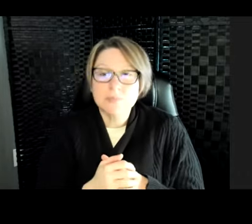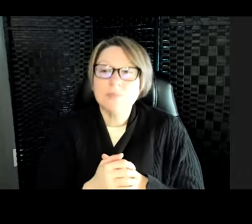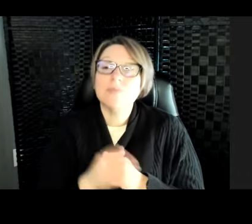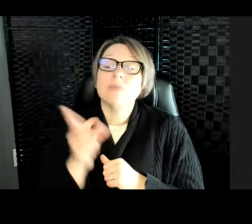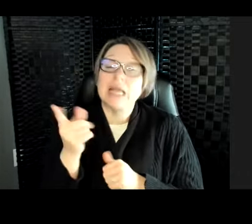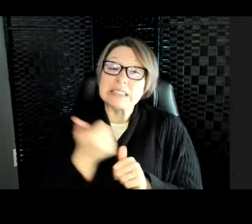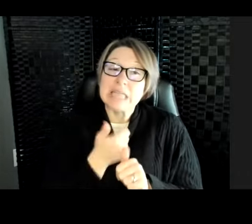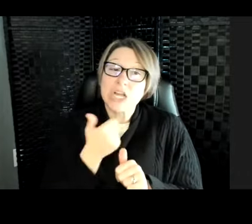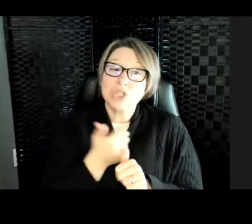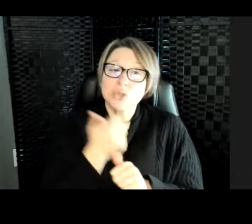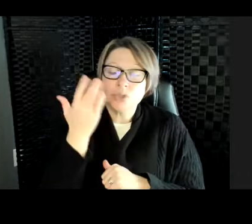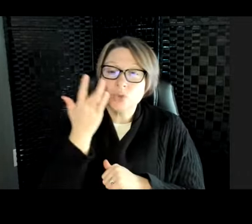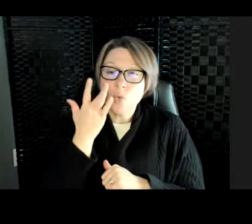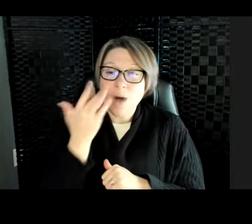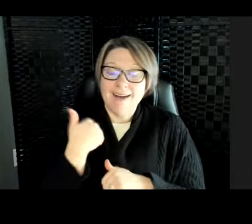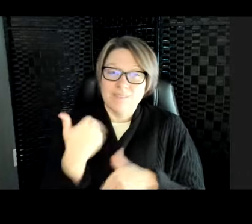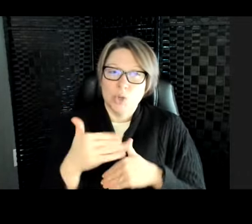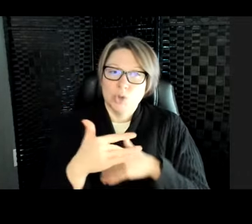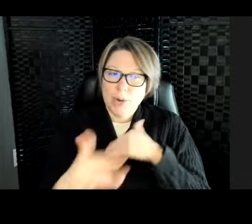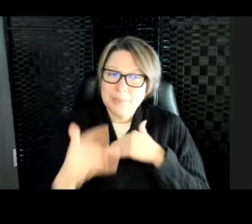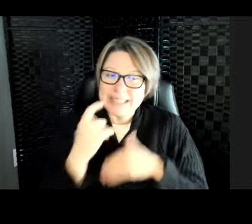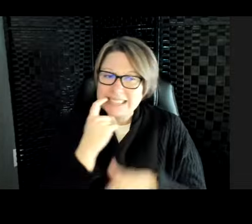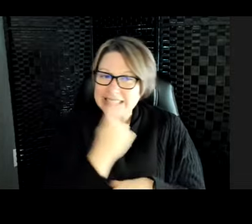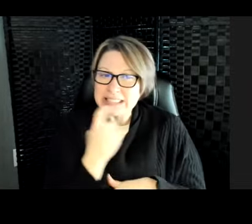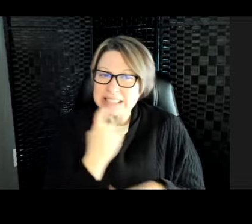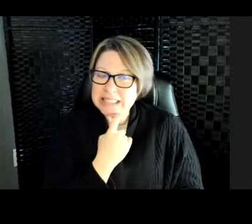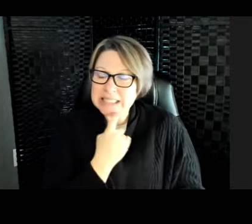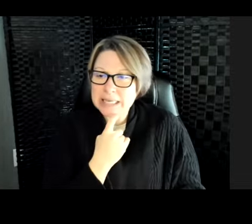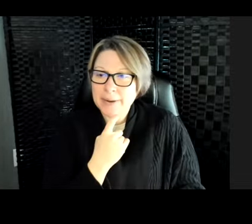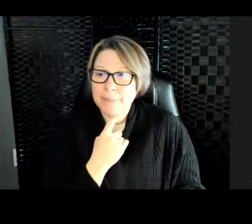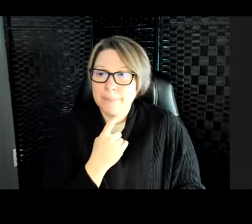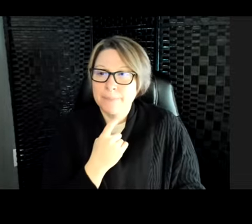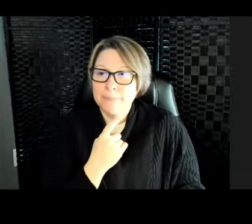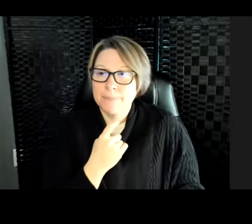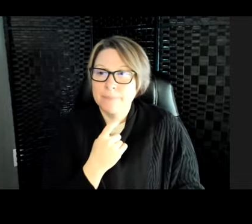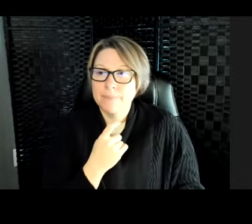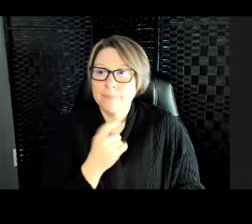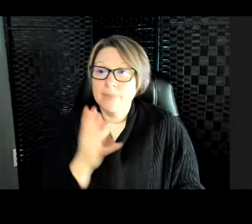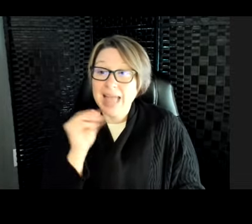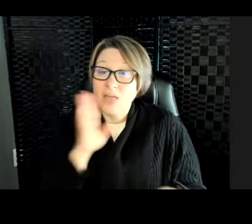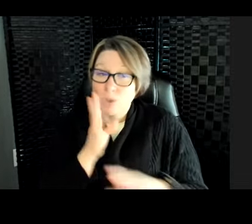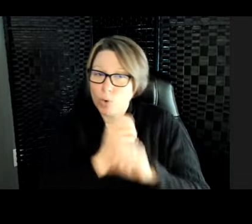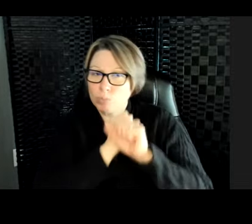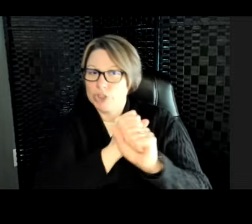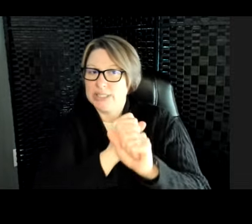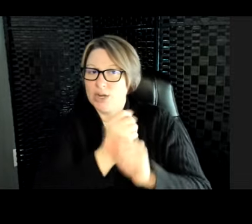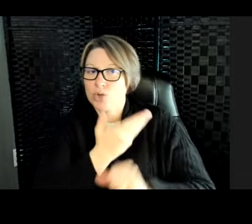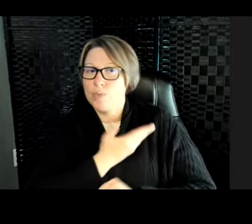because they have really sharp teeth. And they will protect their babies very fiercely.